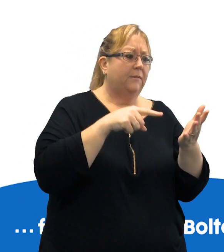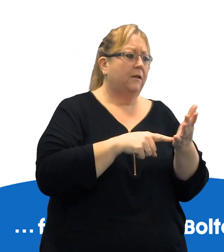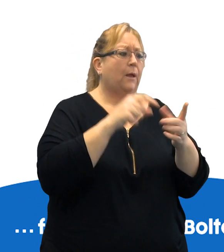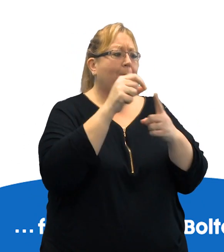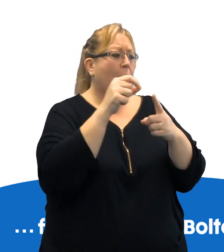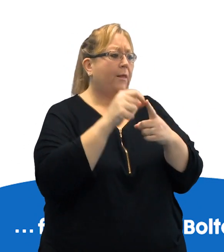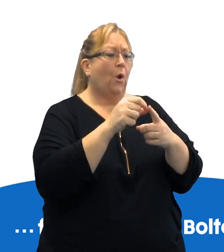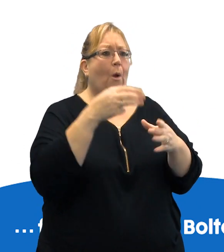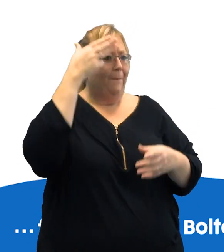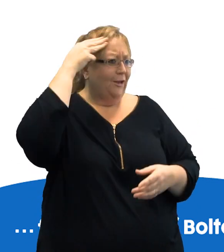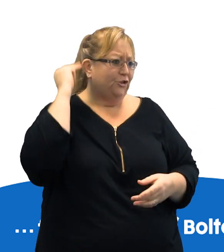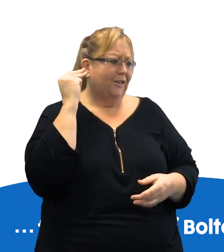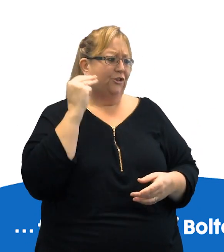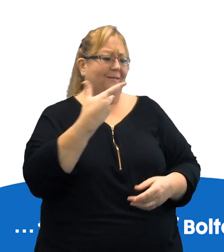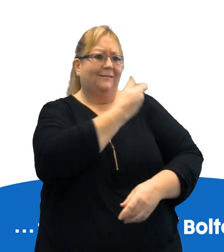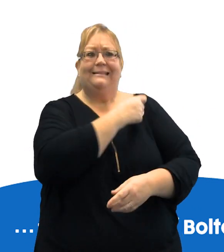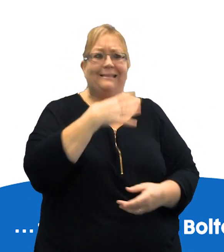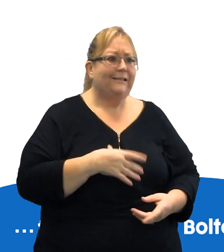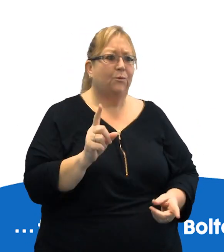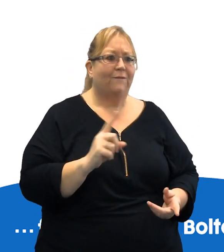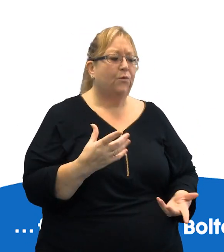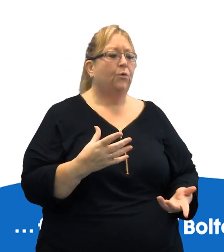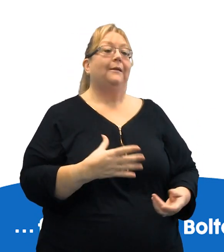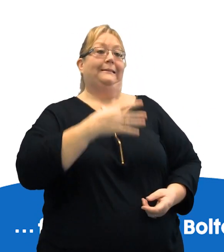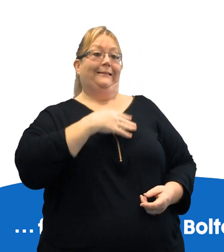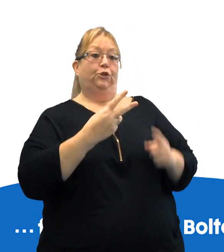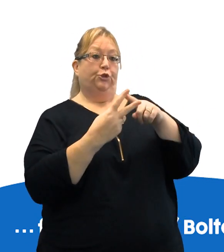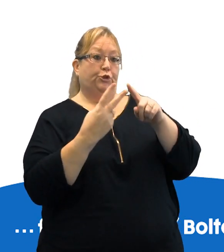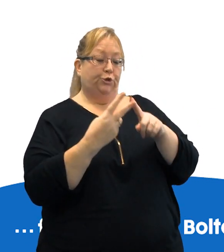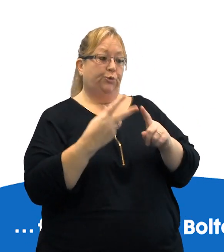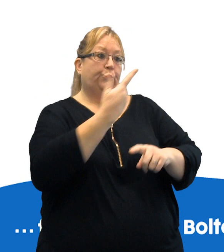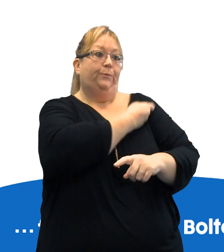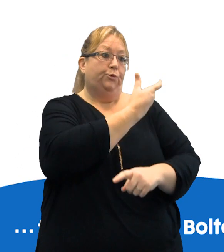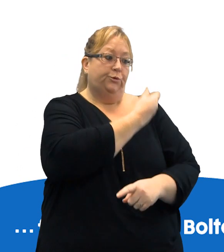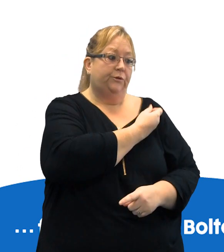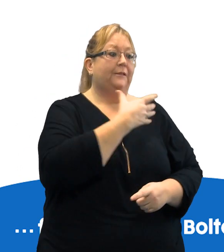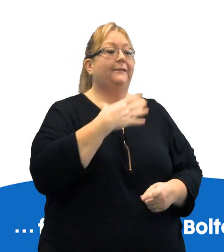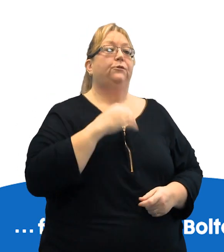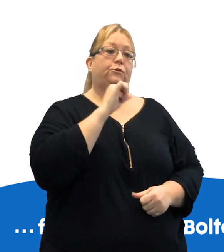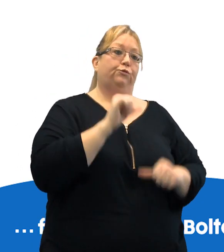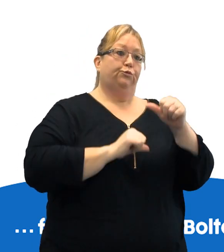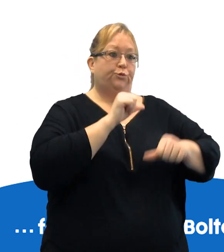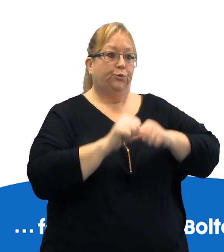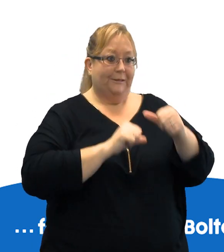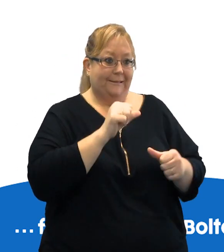tetanus, polio and meningitis vaccines needed? You need these two boosters to complete your routine immunisation